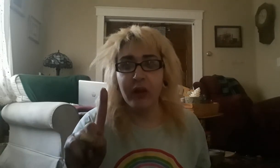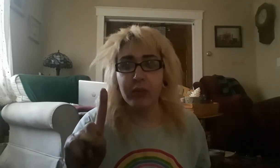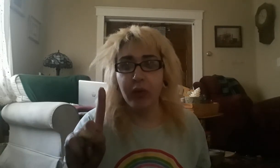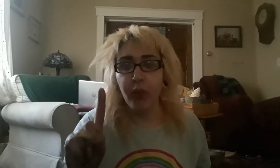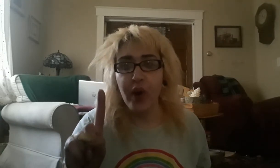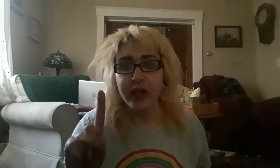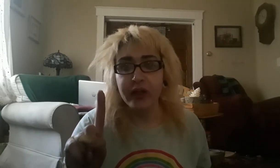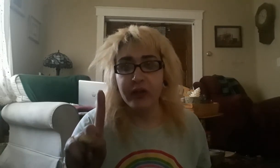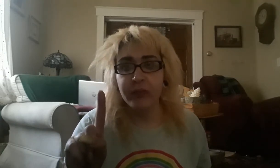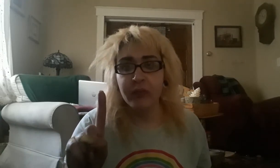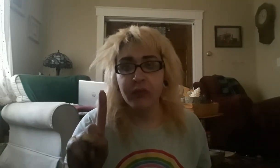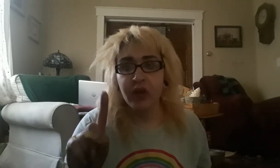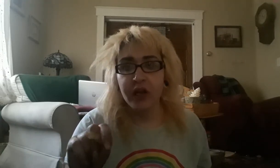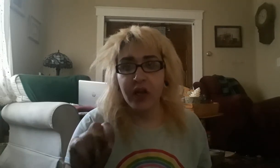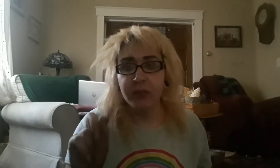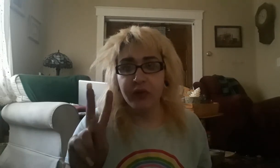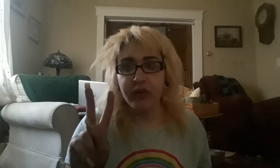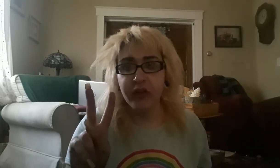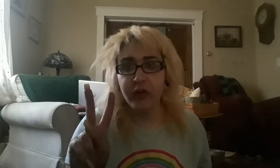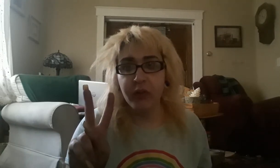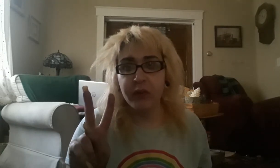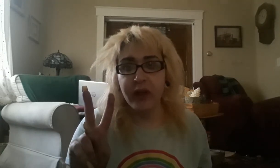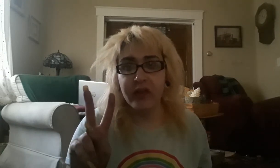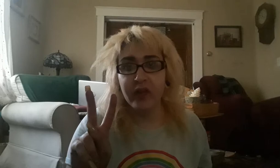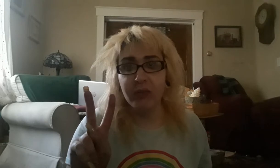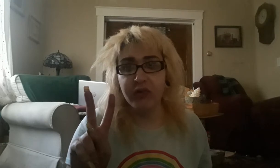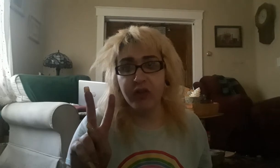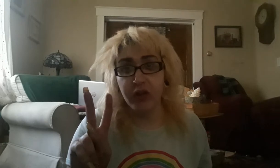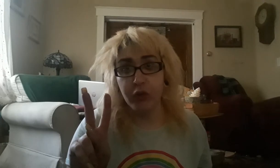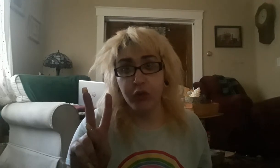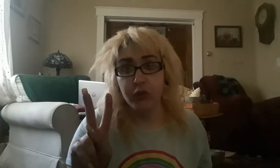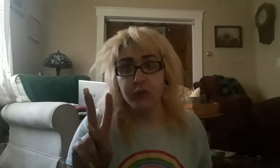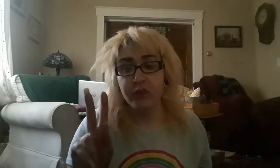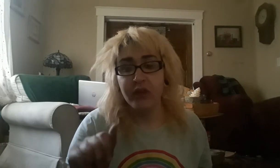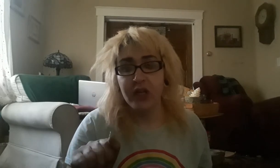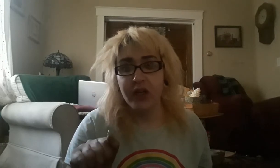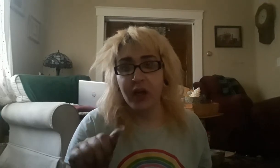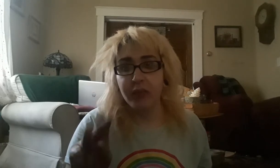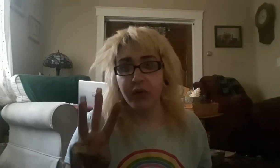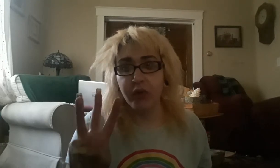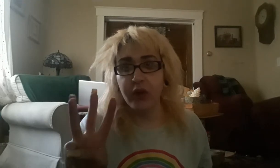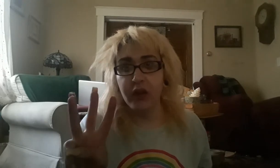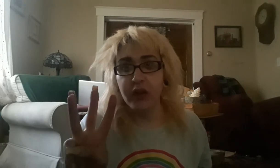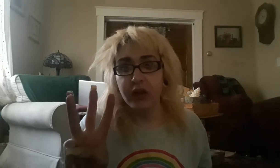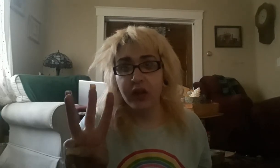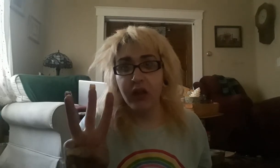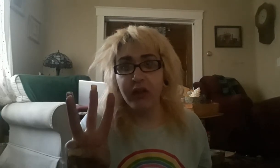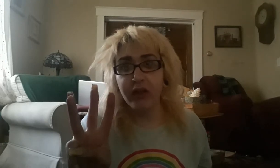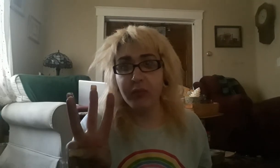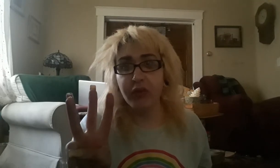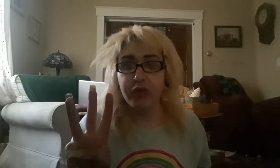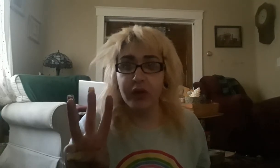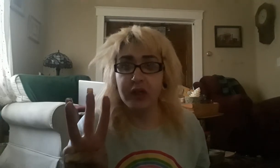number one. Number two, it's number two. Number three, it's number three.